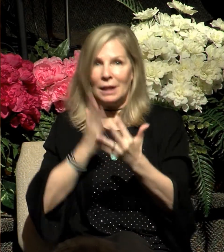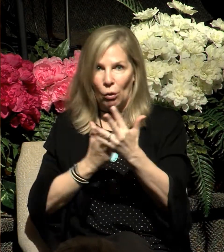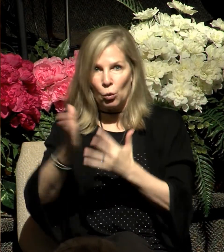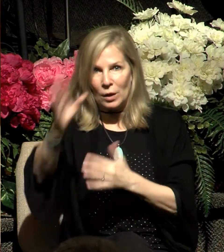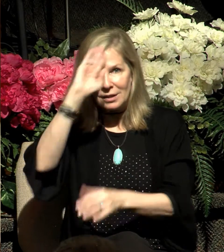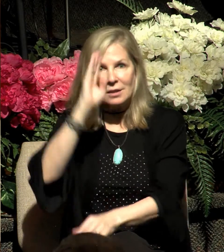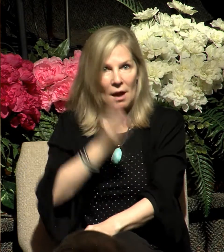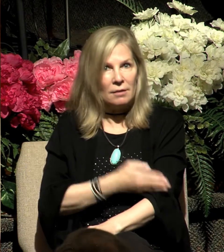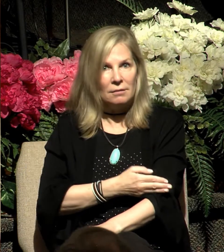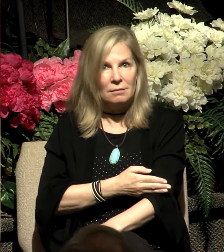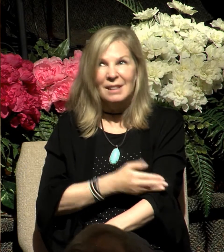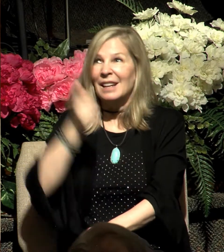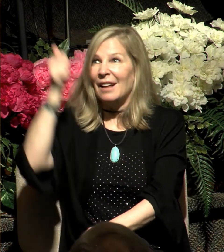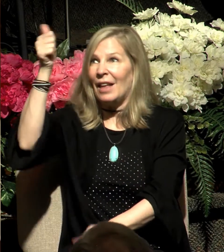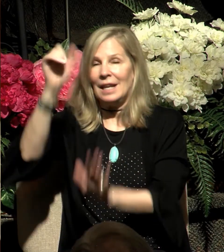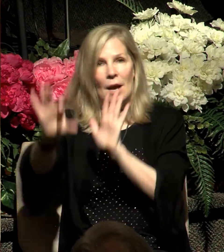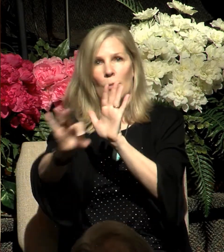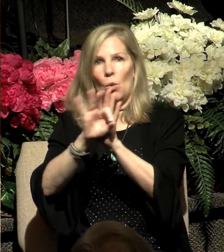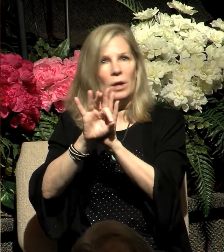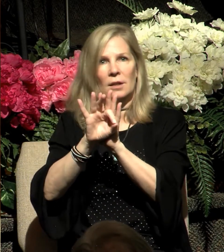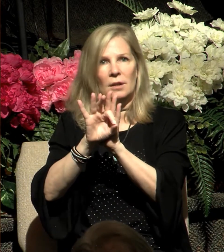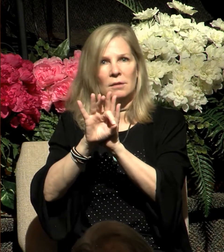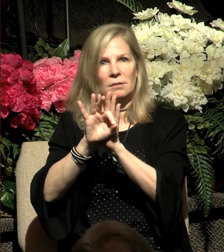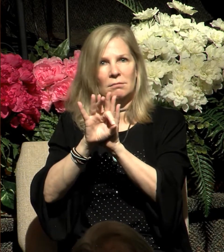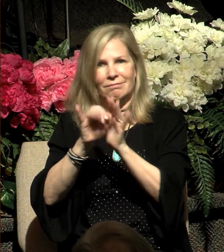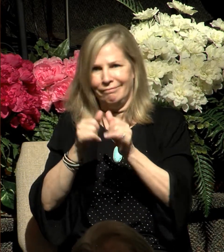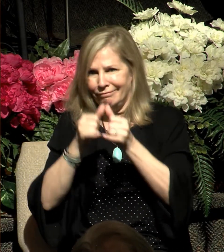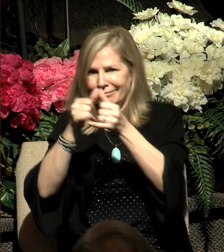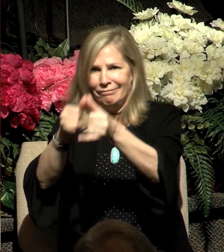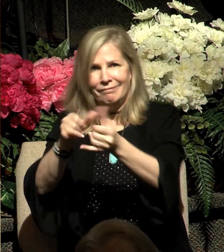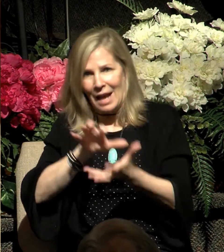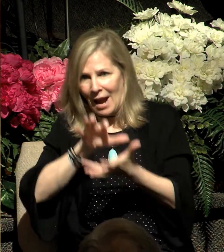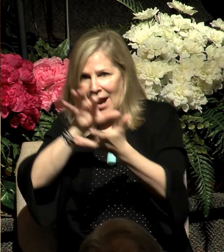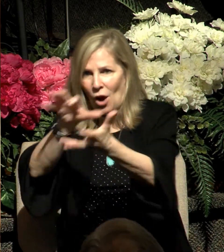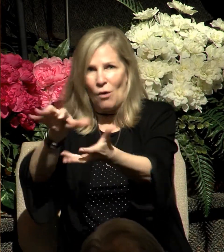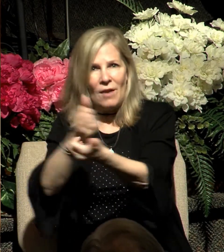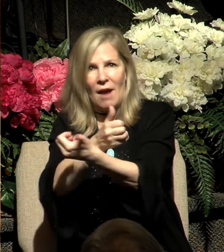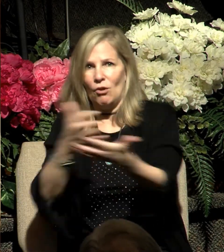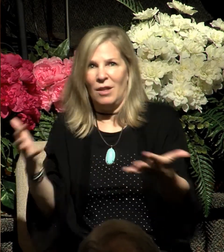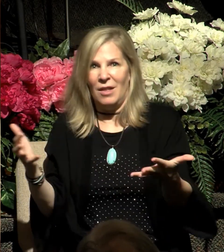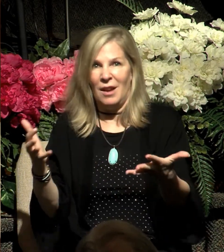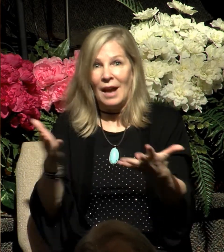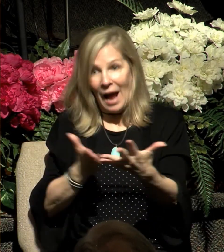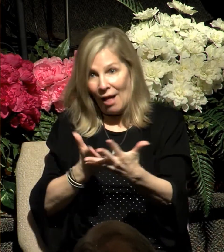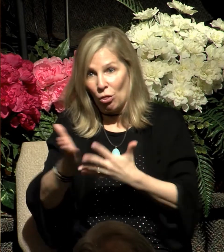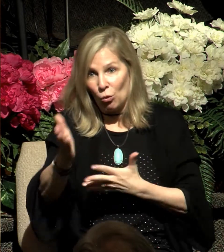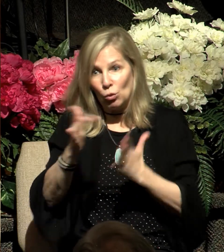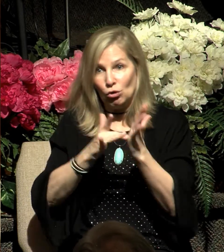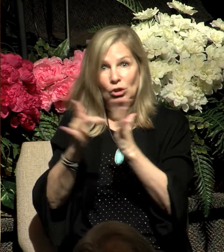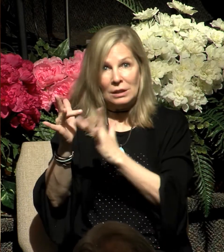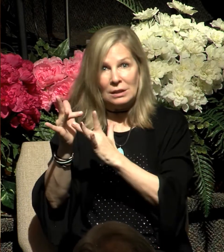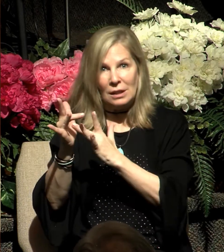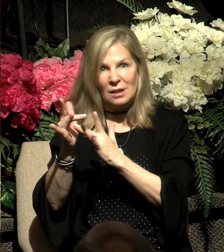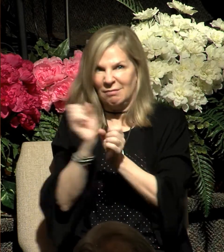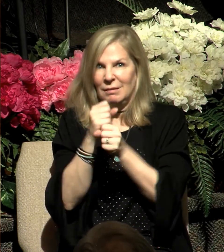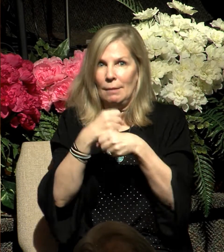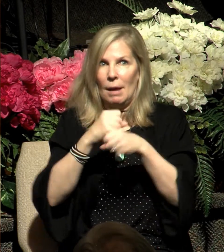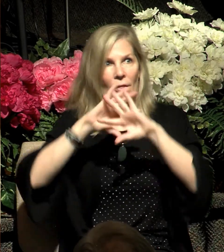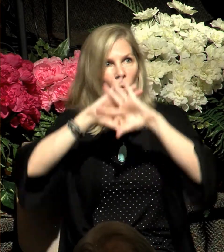appointed heir of all things, through whom also he made the world. But listen, one thing these fallacious claims have in common, these